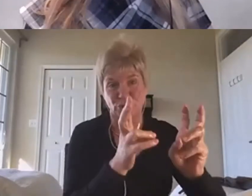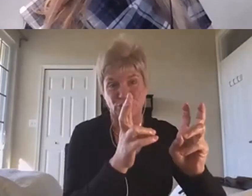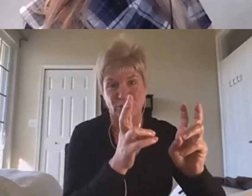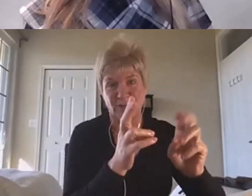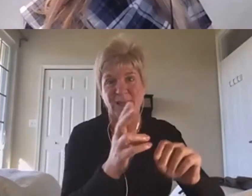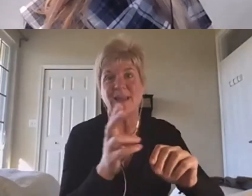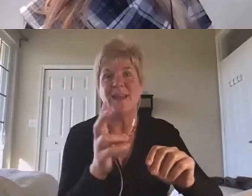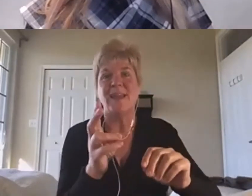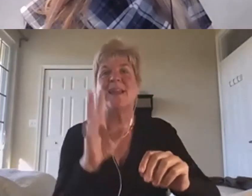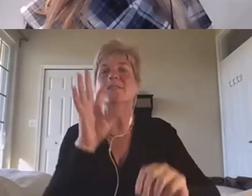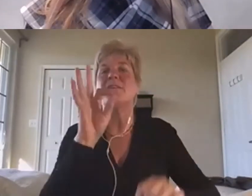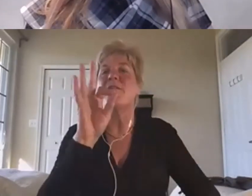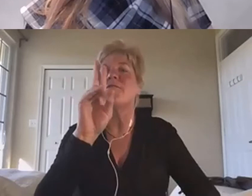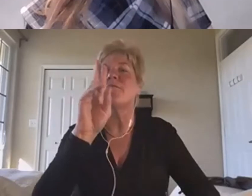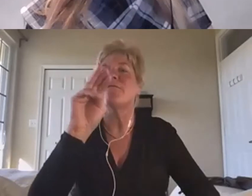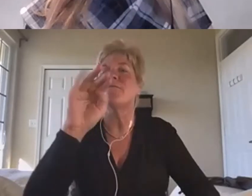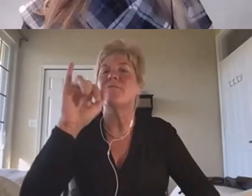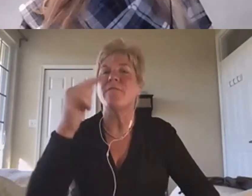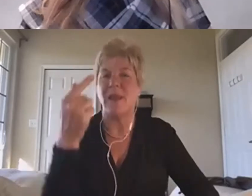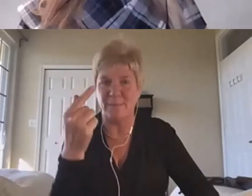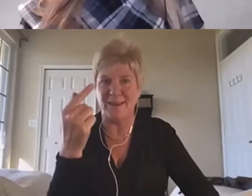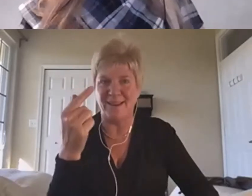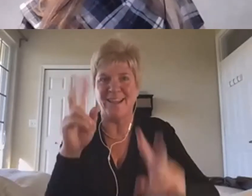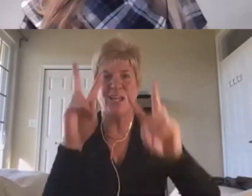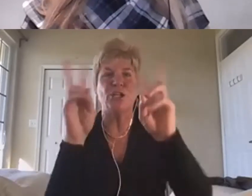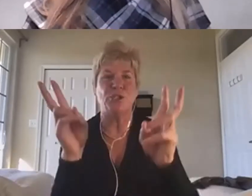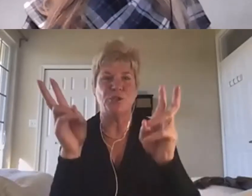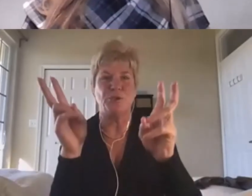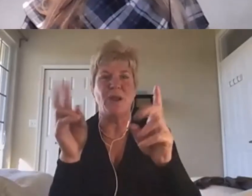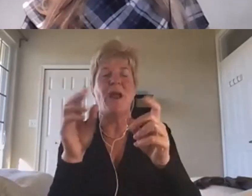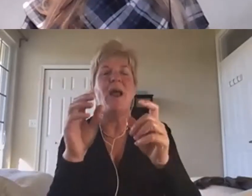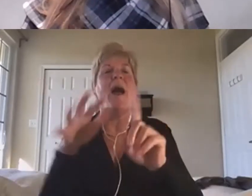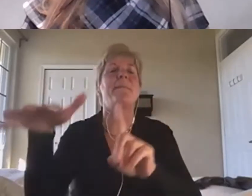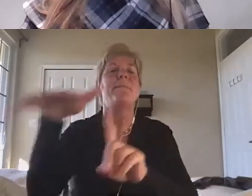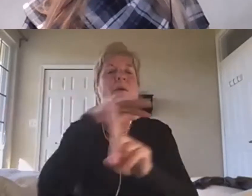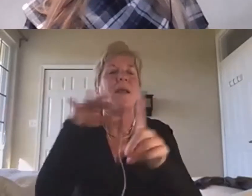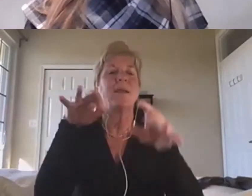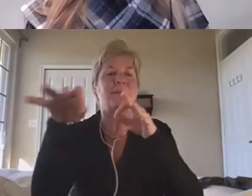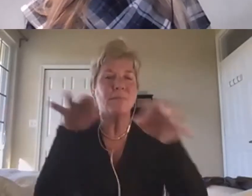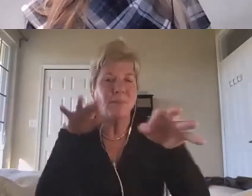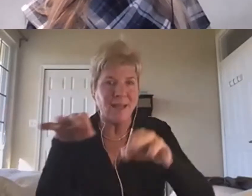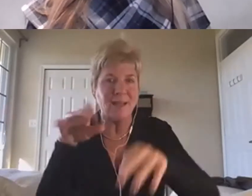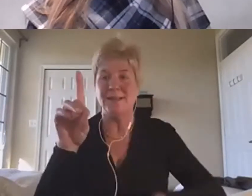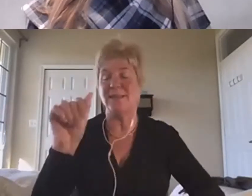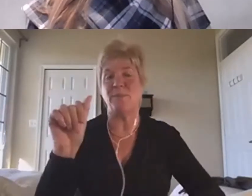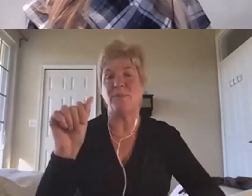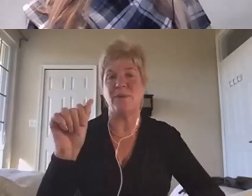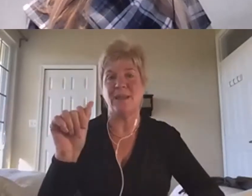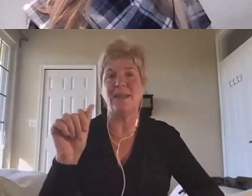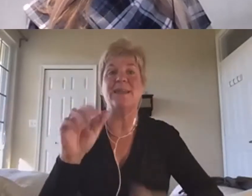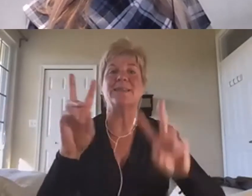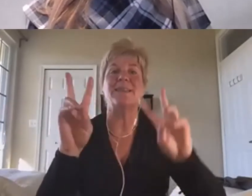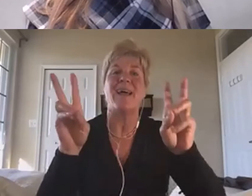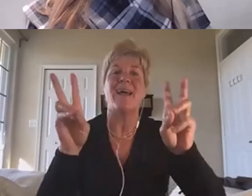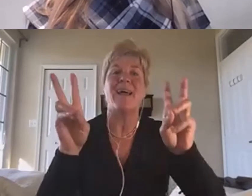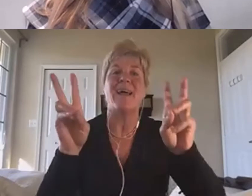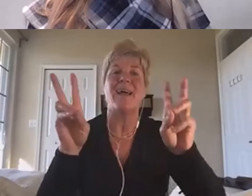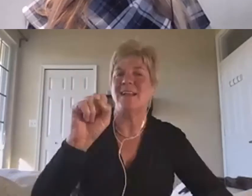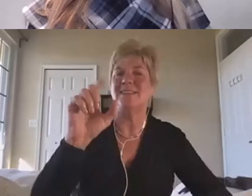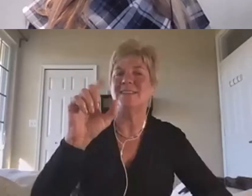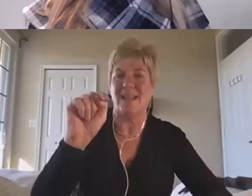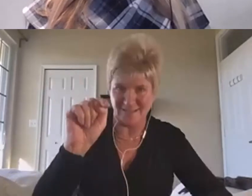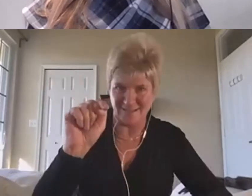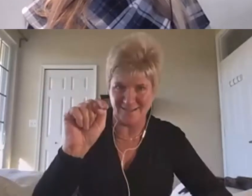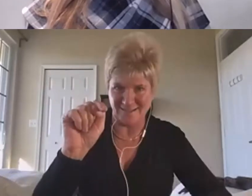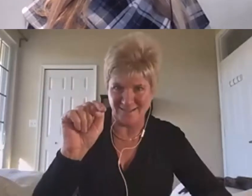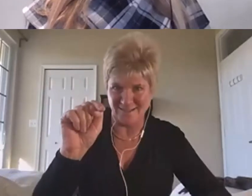issue about disability as an asset to a recruiter as opposed to